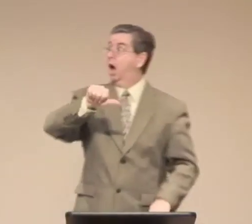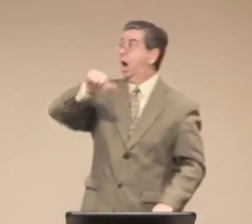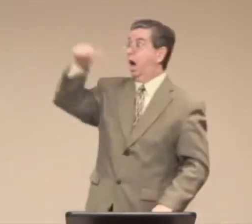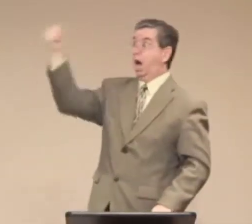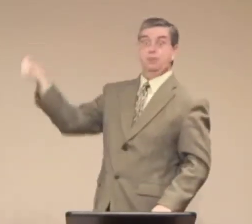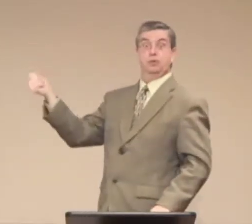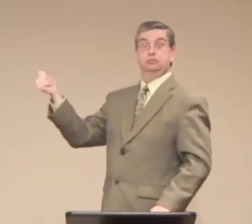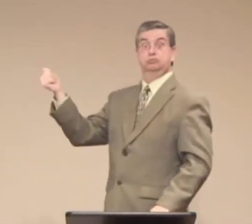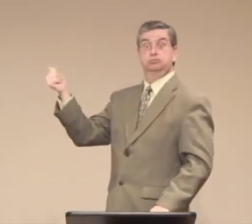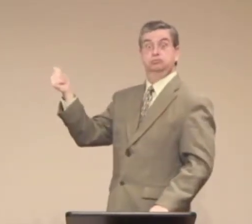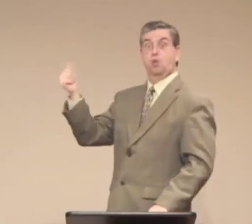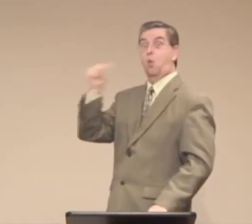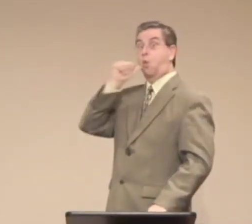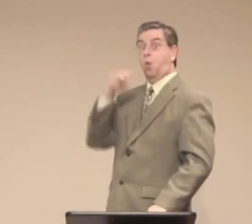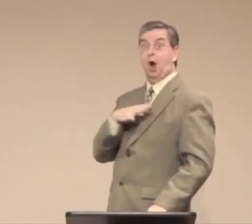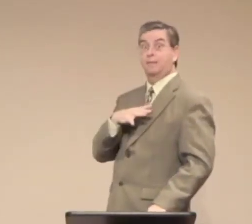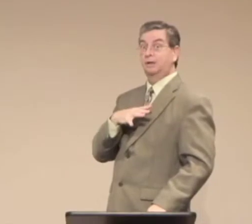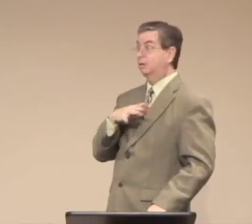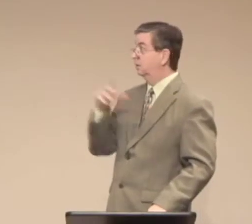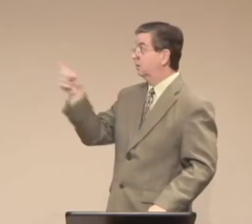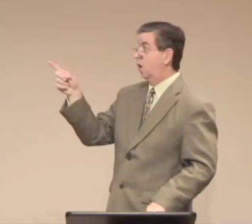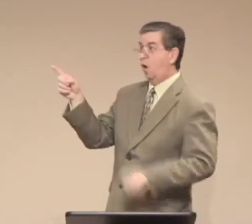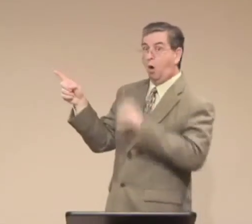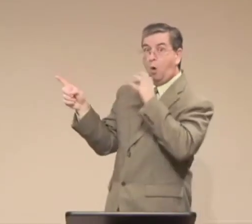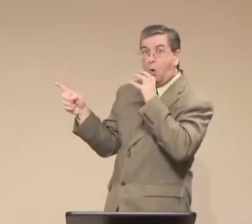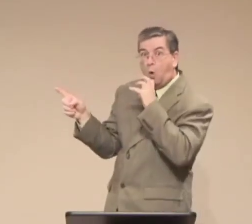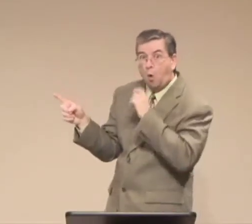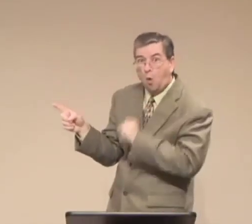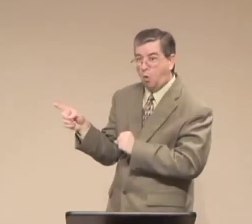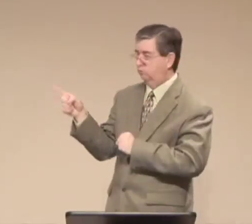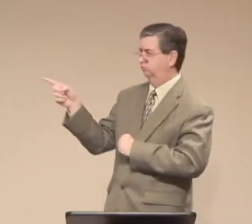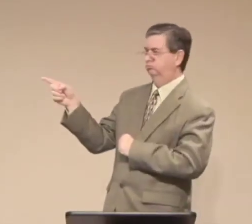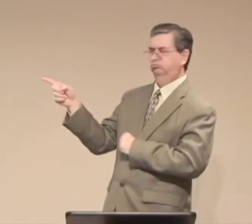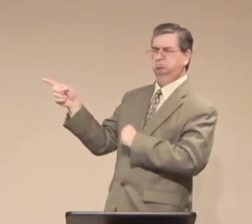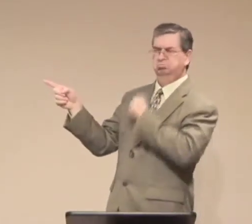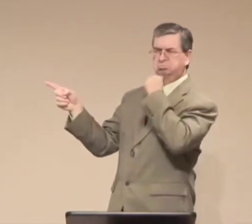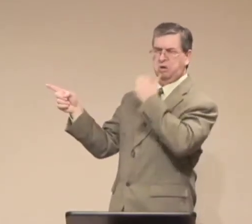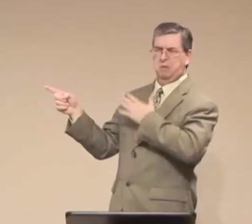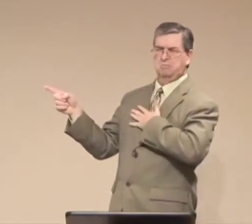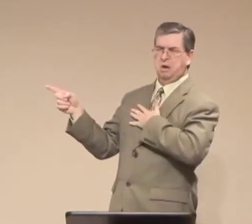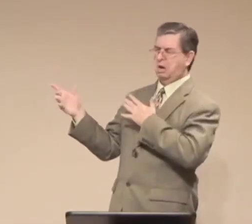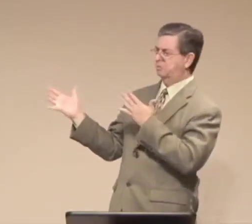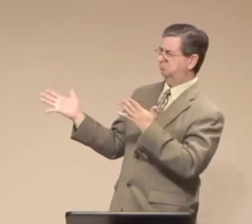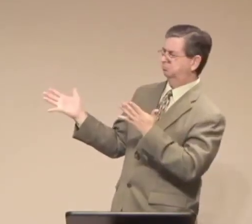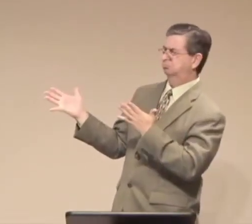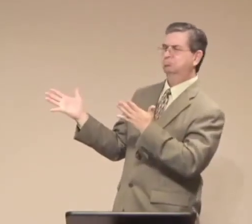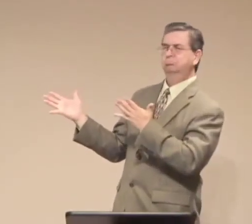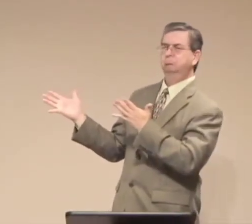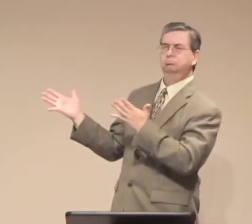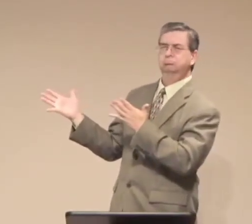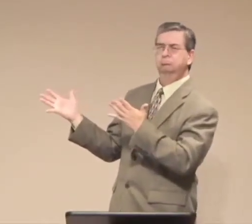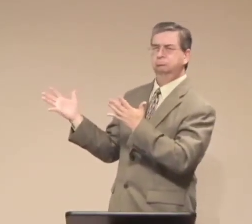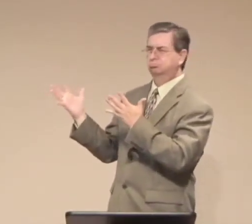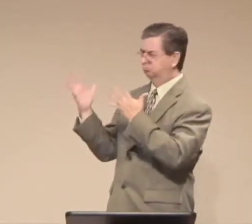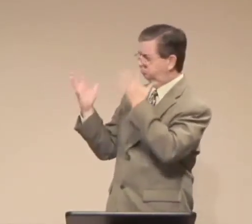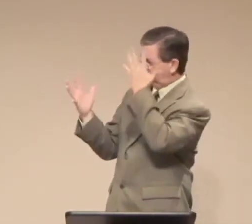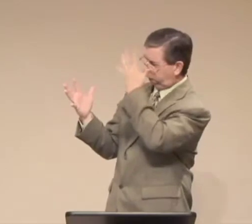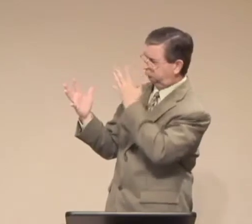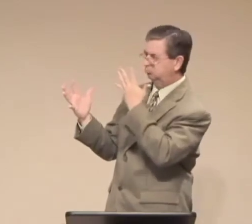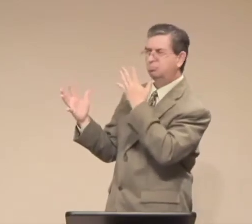I still thought she